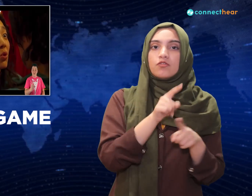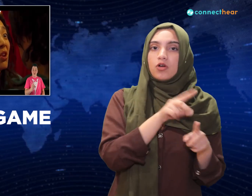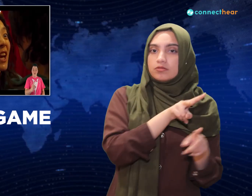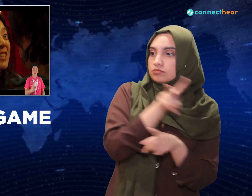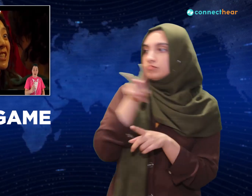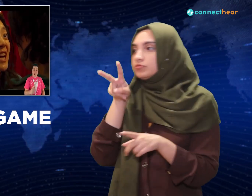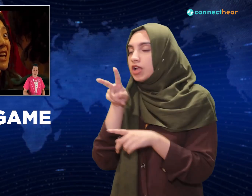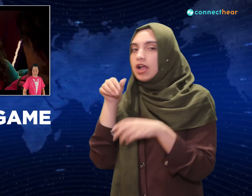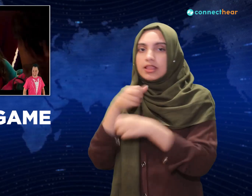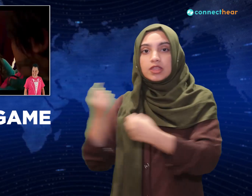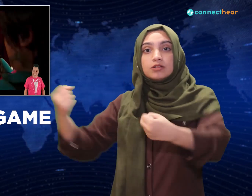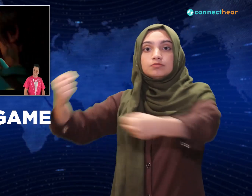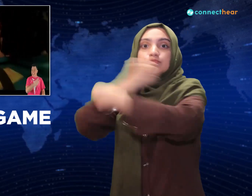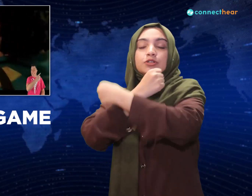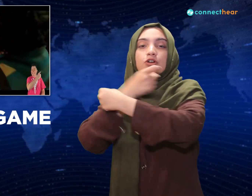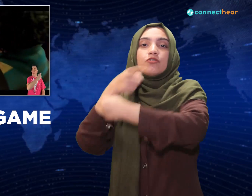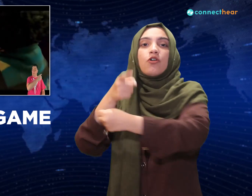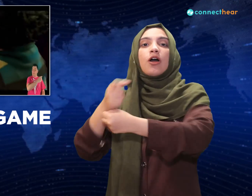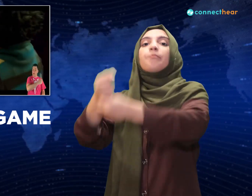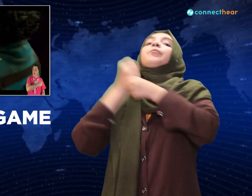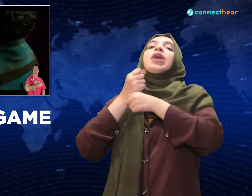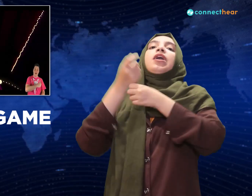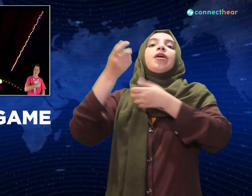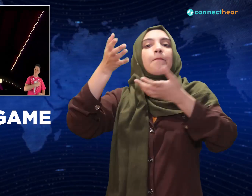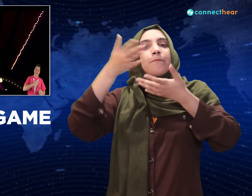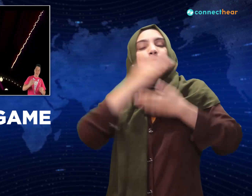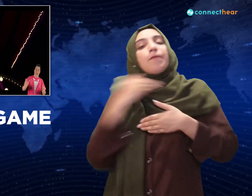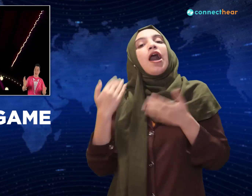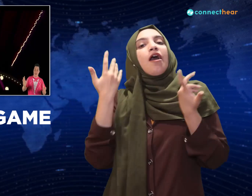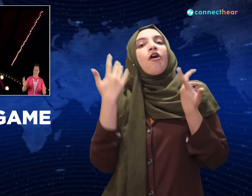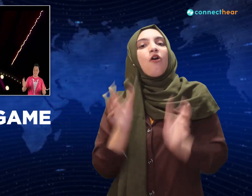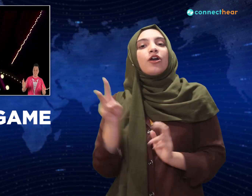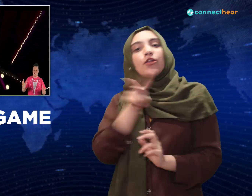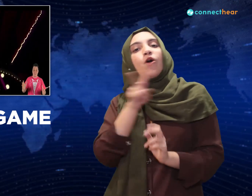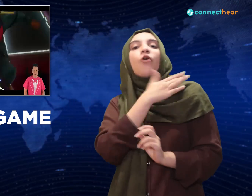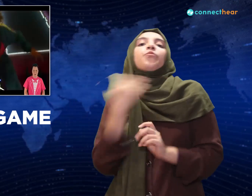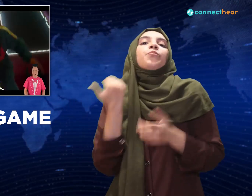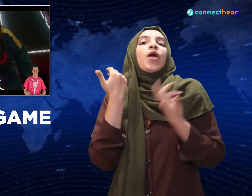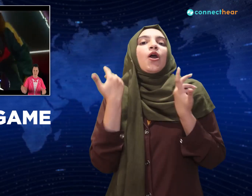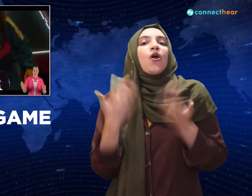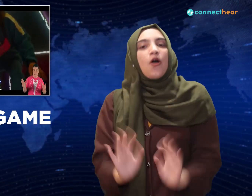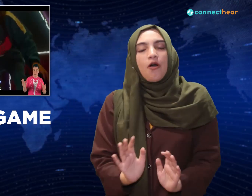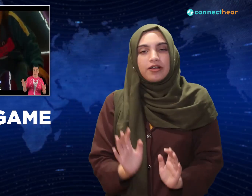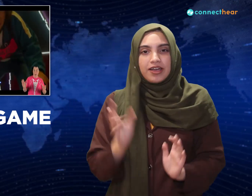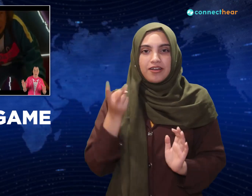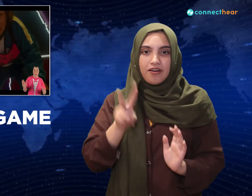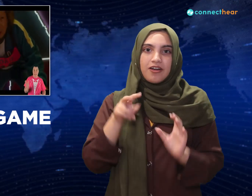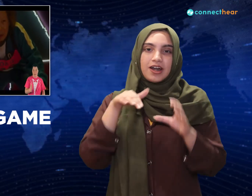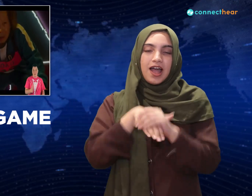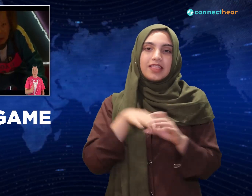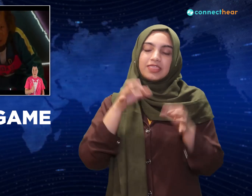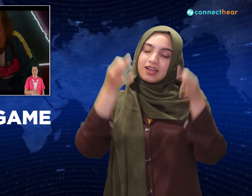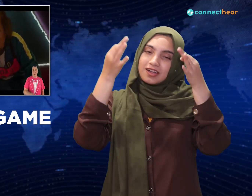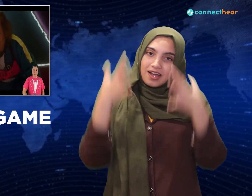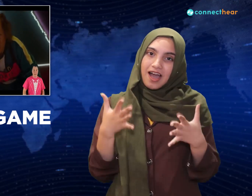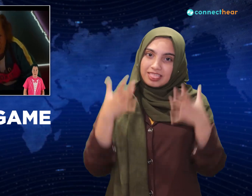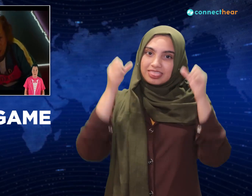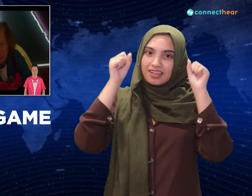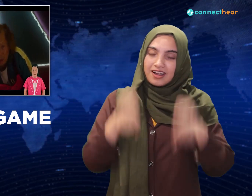you man. And yeets them both off the edge. Now by extremely good luck, the guy in front of our main characters